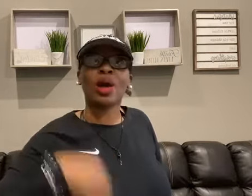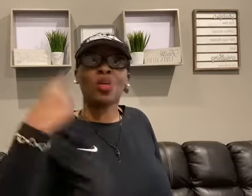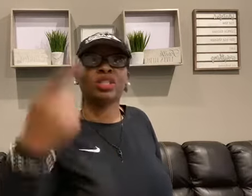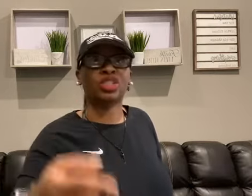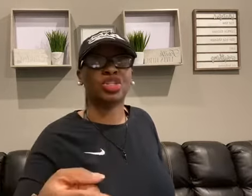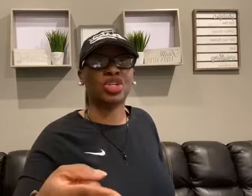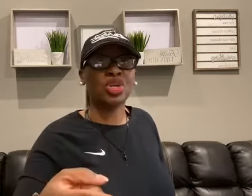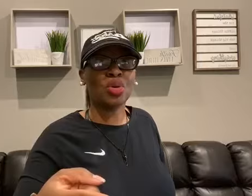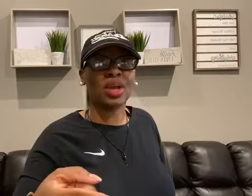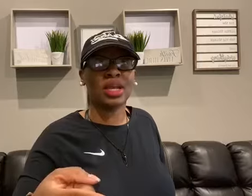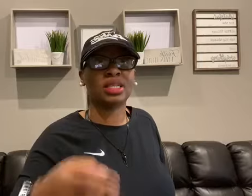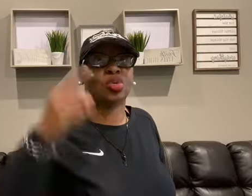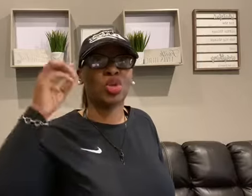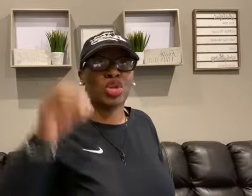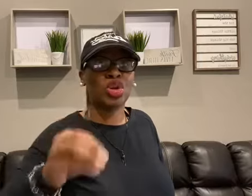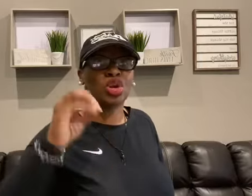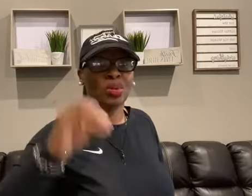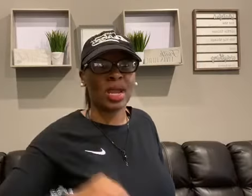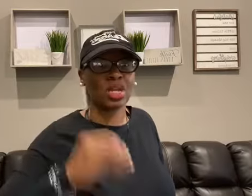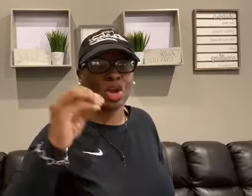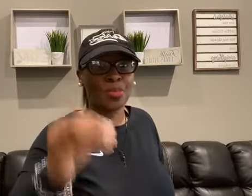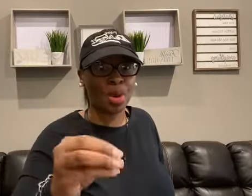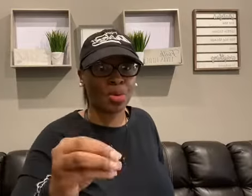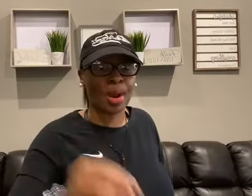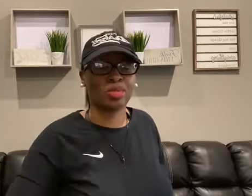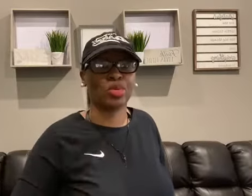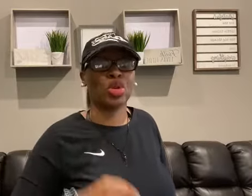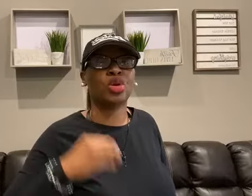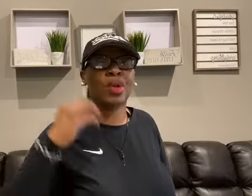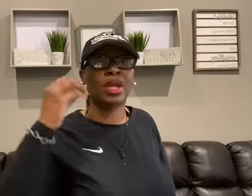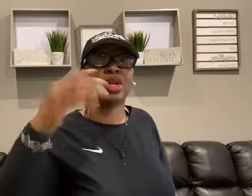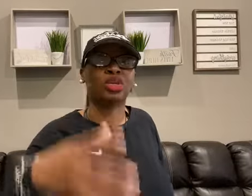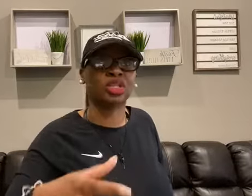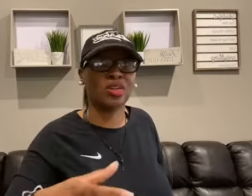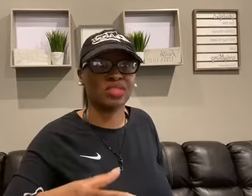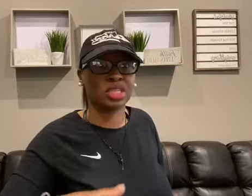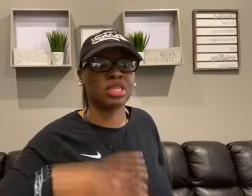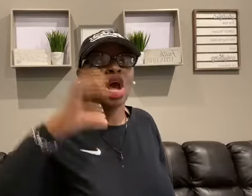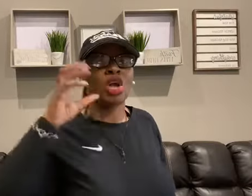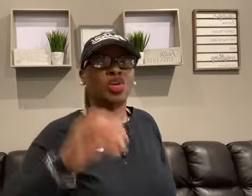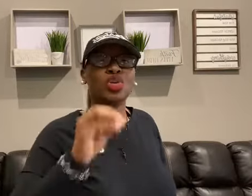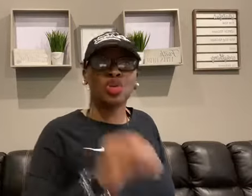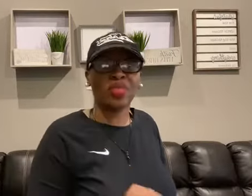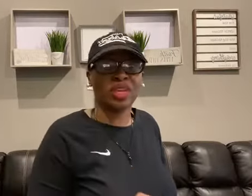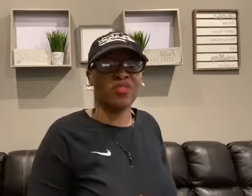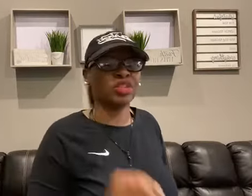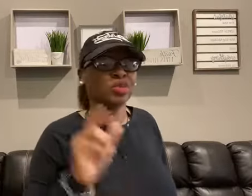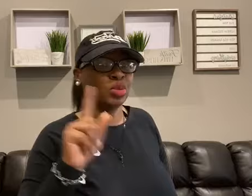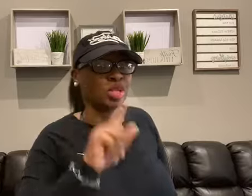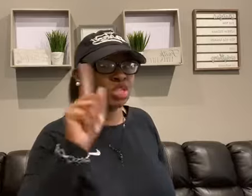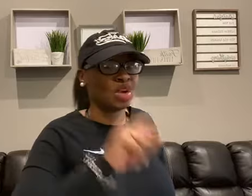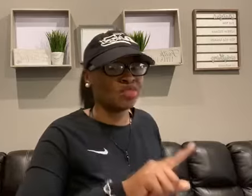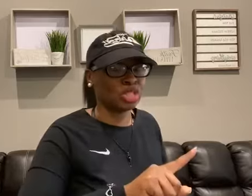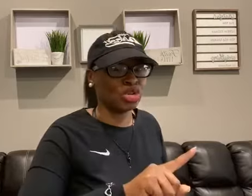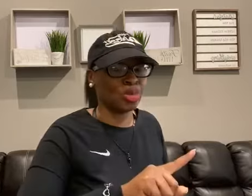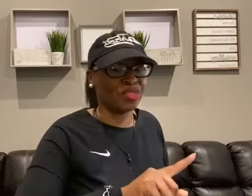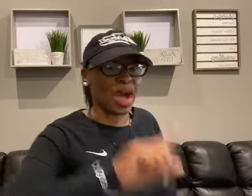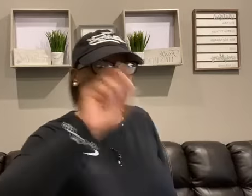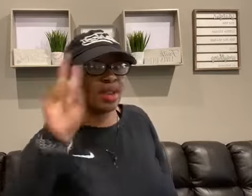my question to you is when you're creating your programs, when you're creating your services, do you know the difference between the service that you provide